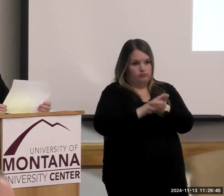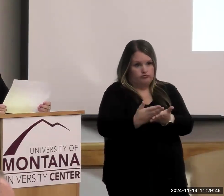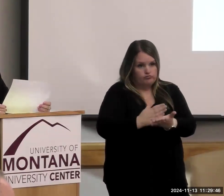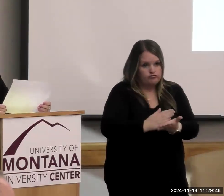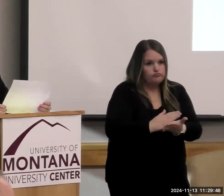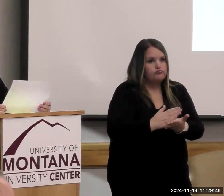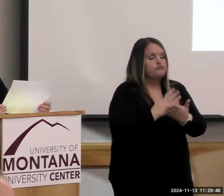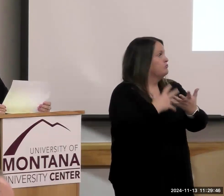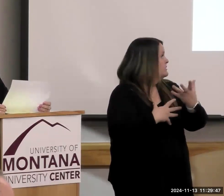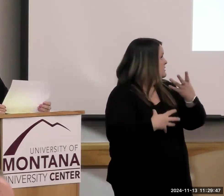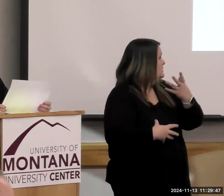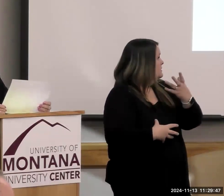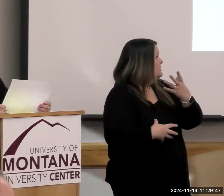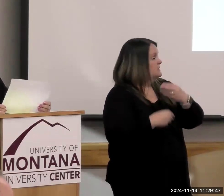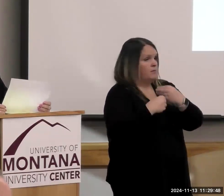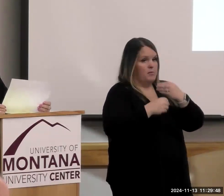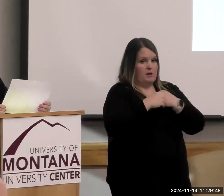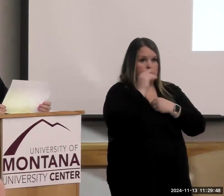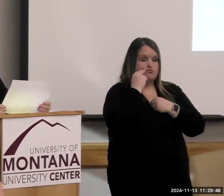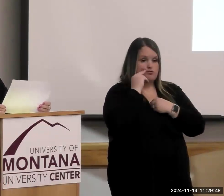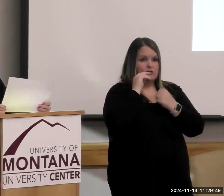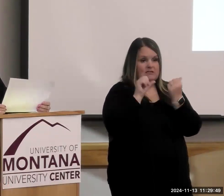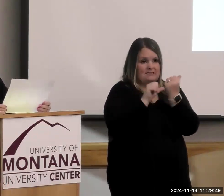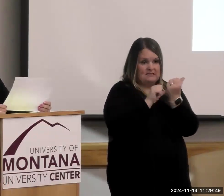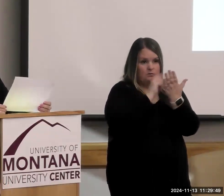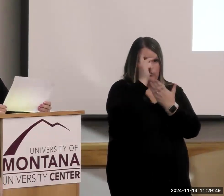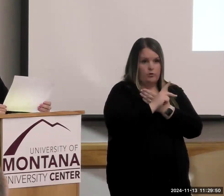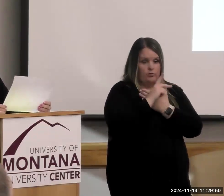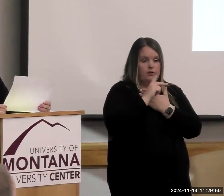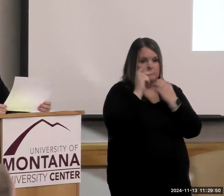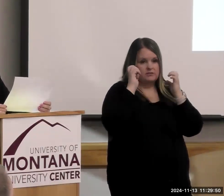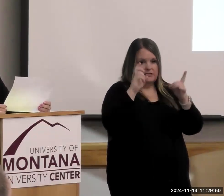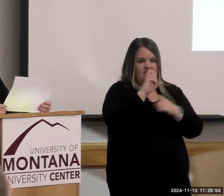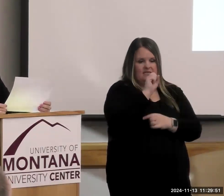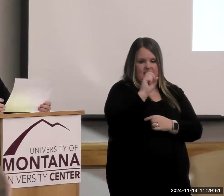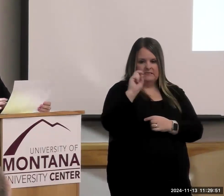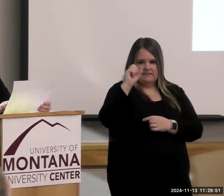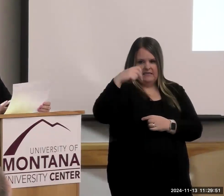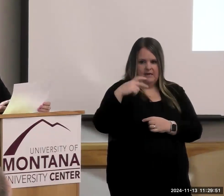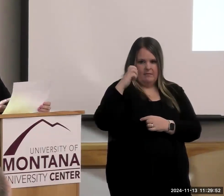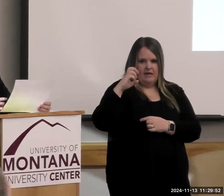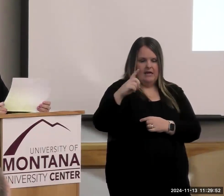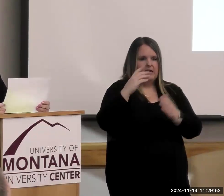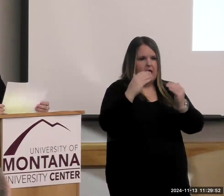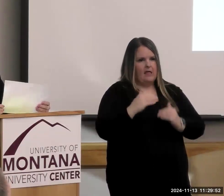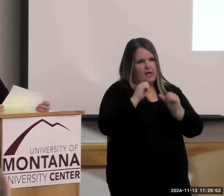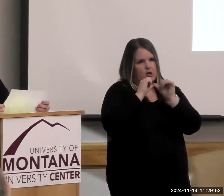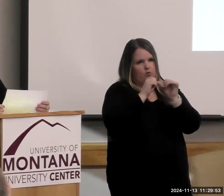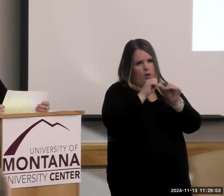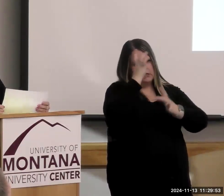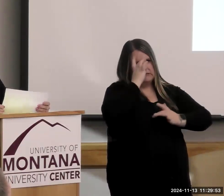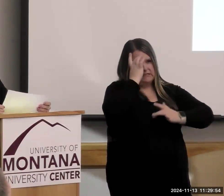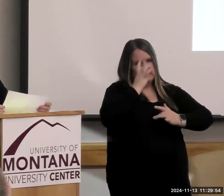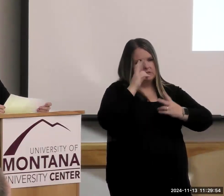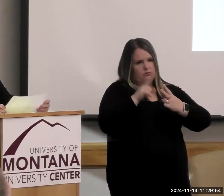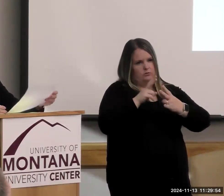supplemental nutrition assistance program education, which is SnapEd. And then the chronic disease are the two that are at the bottom.